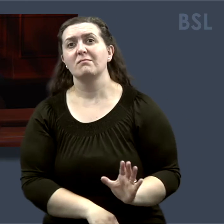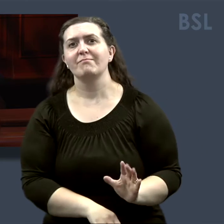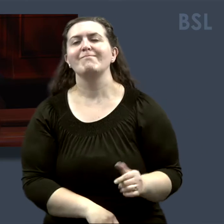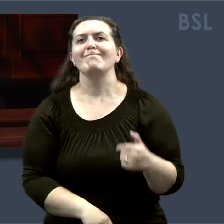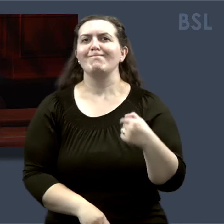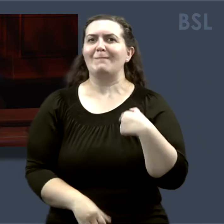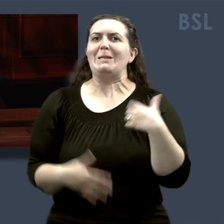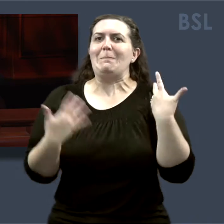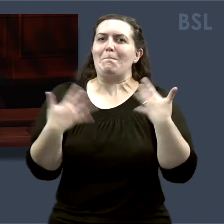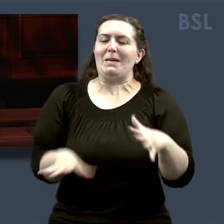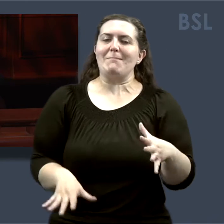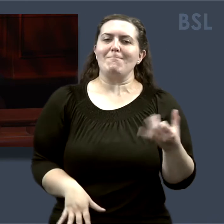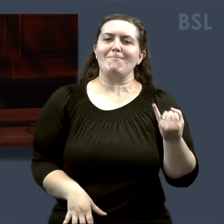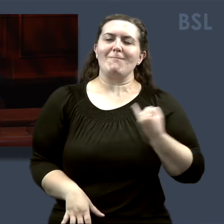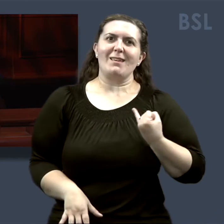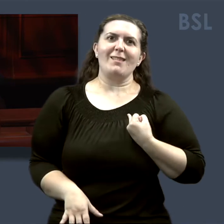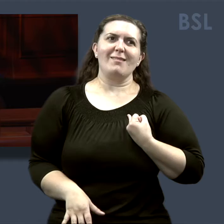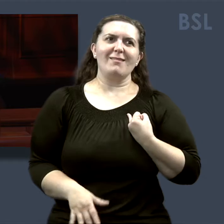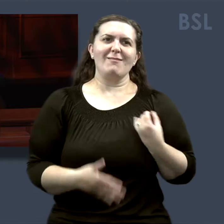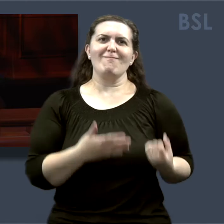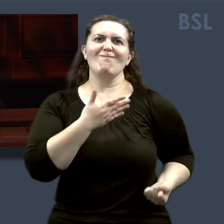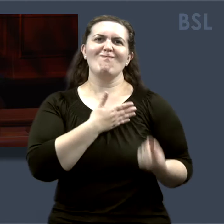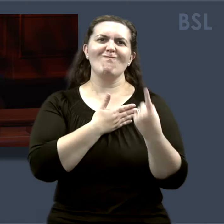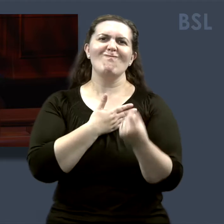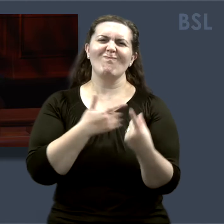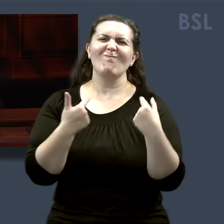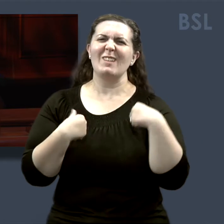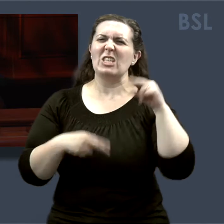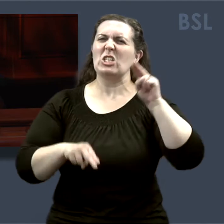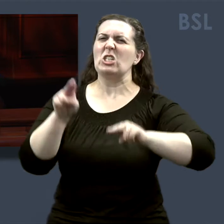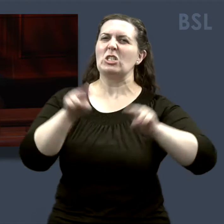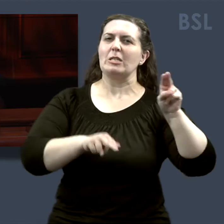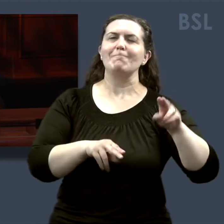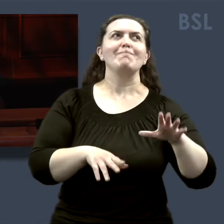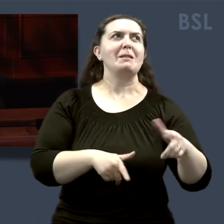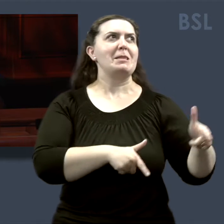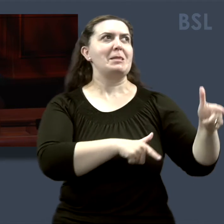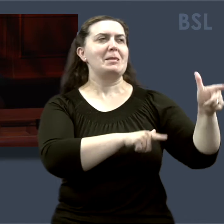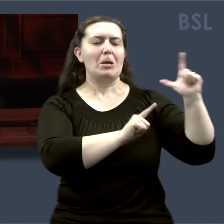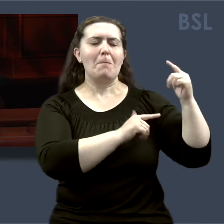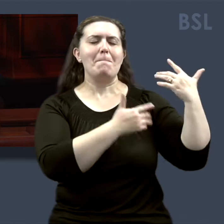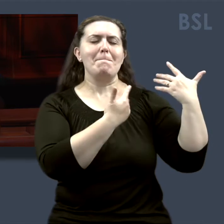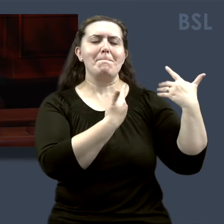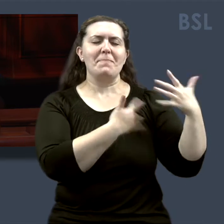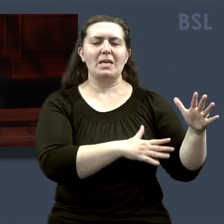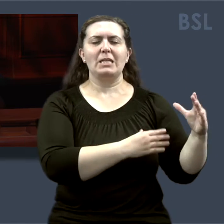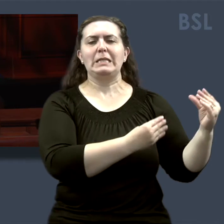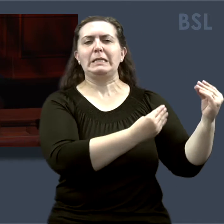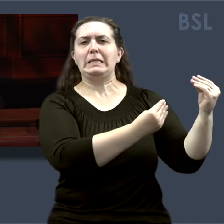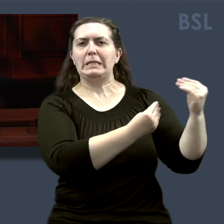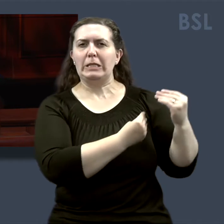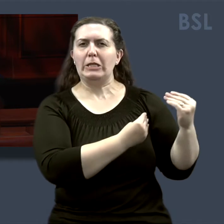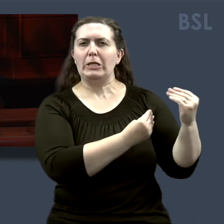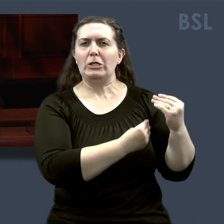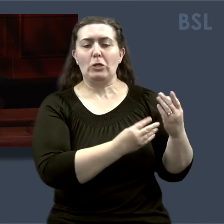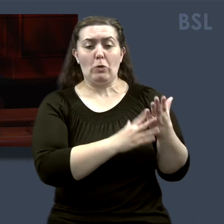I have been guilty of this many times in my life, but the Lord has patiently taught me through personal